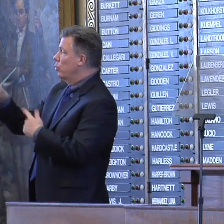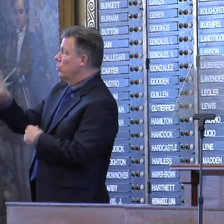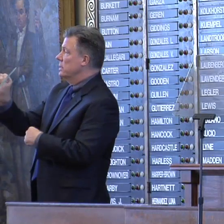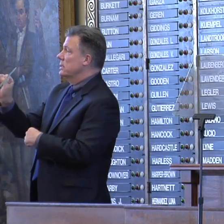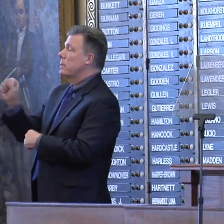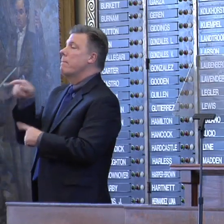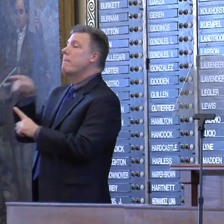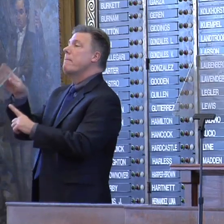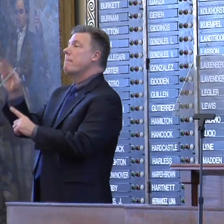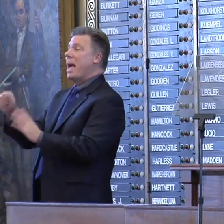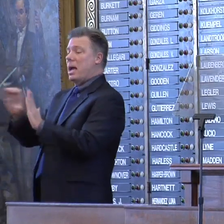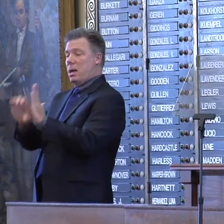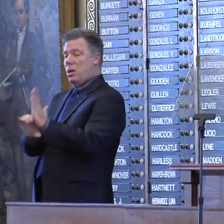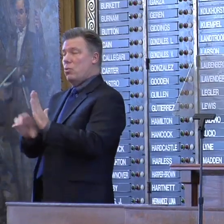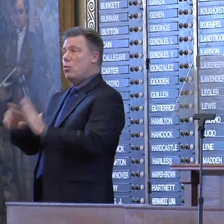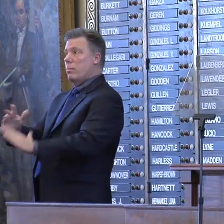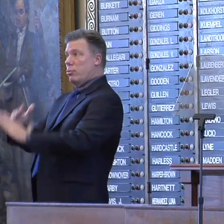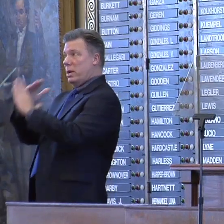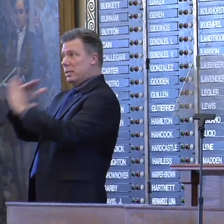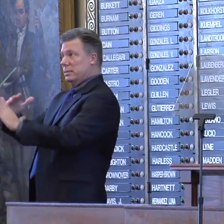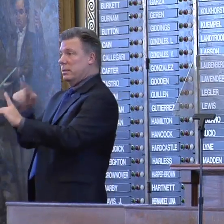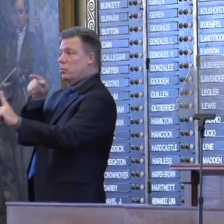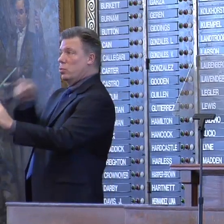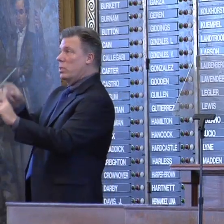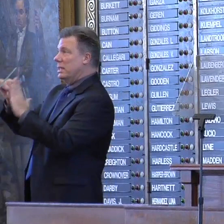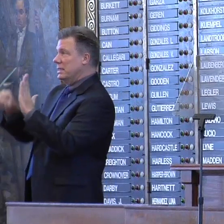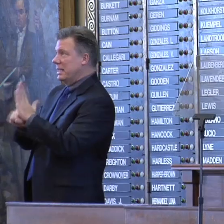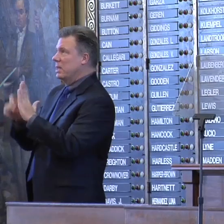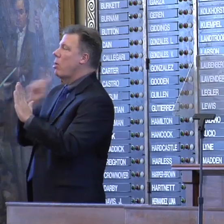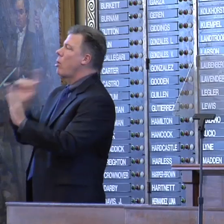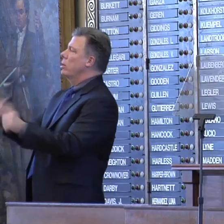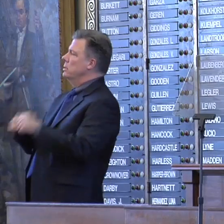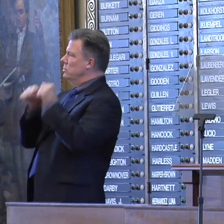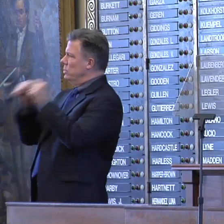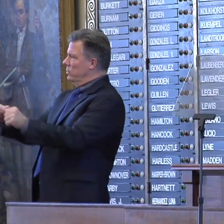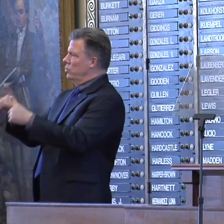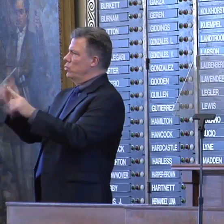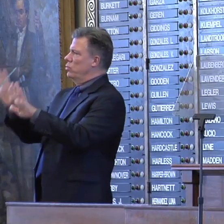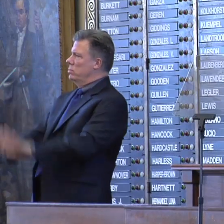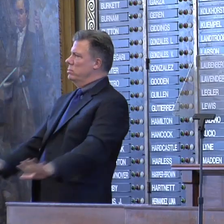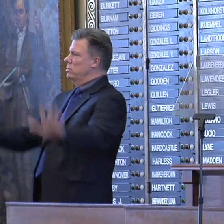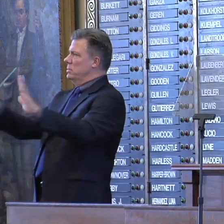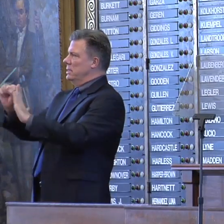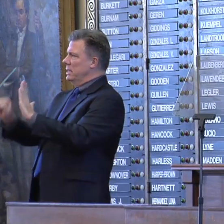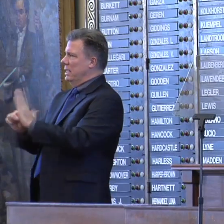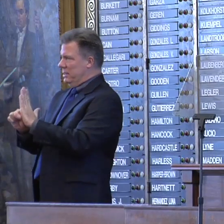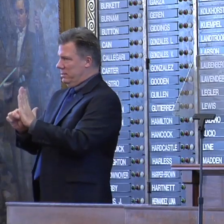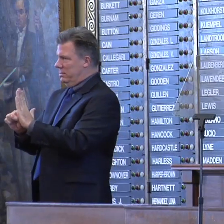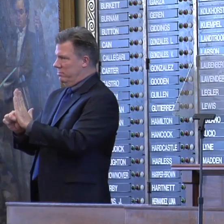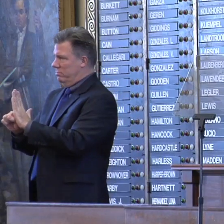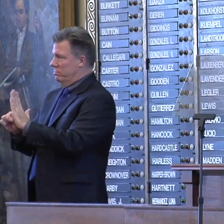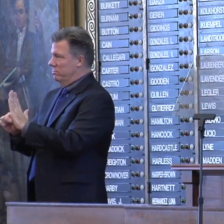Constitution nor prohibited by it to the states are reserved to the states respectively or to the people.